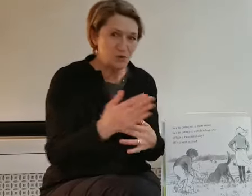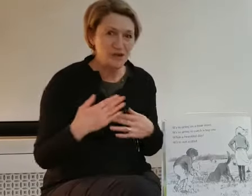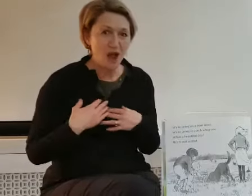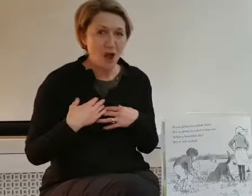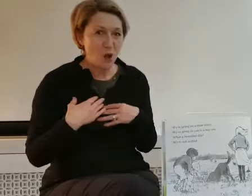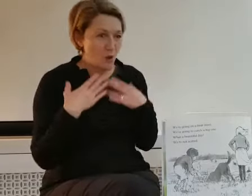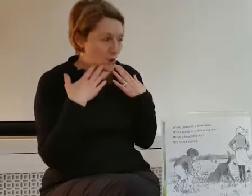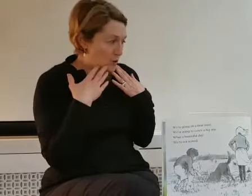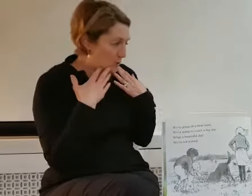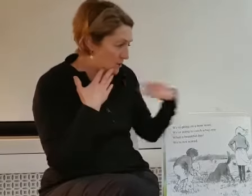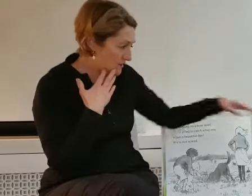no.